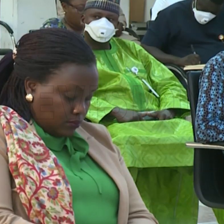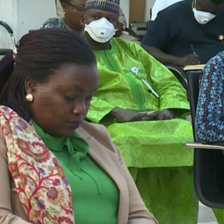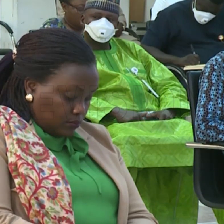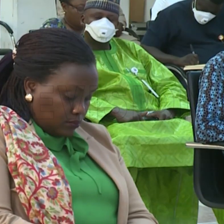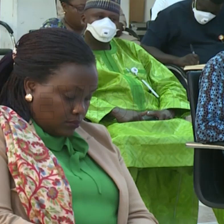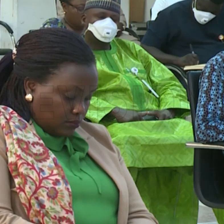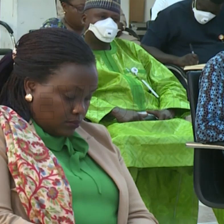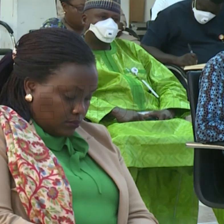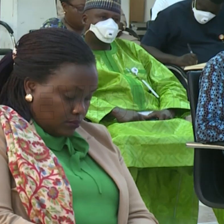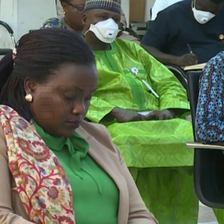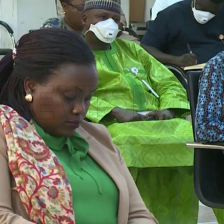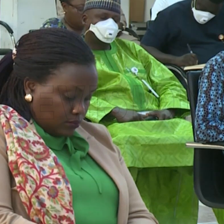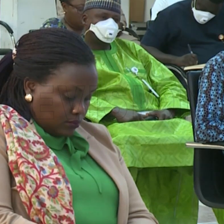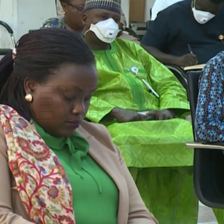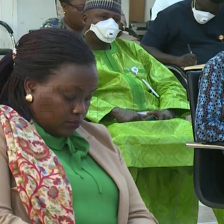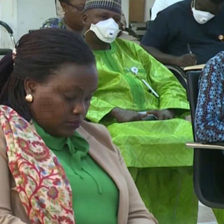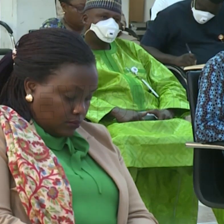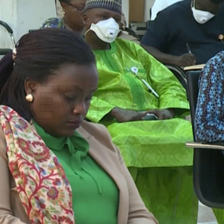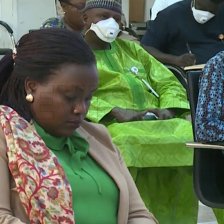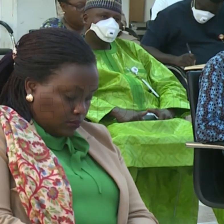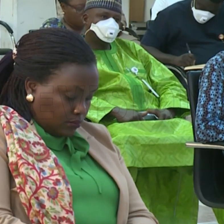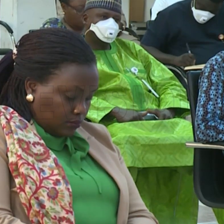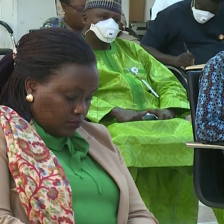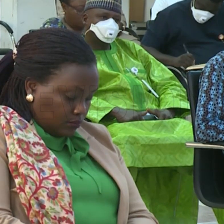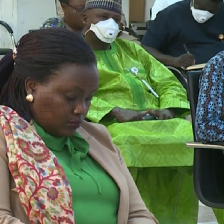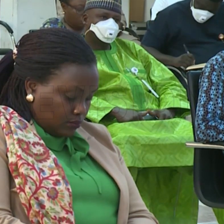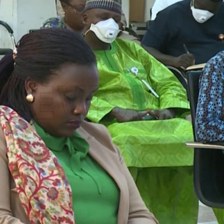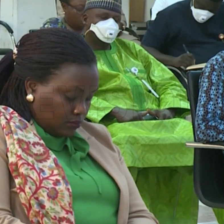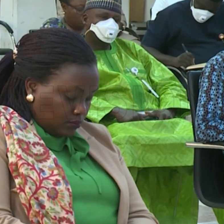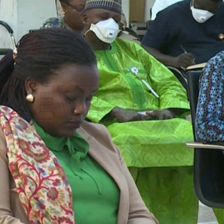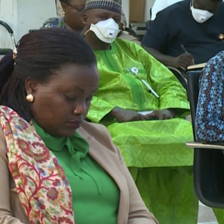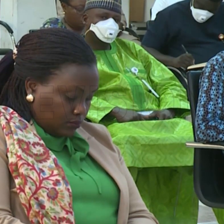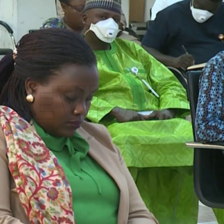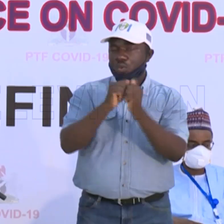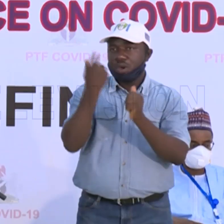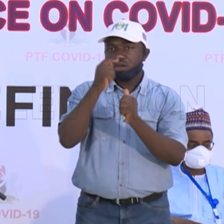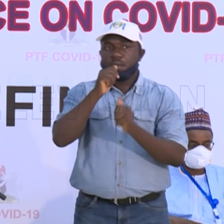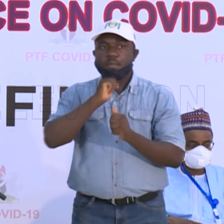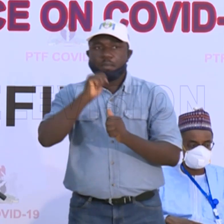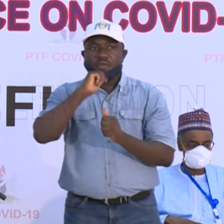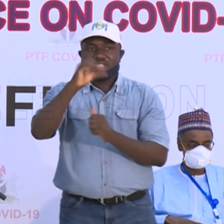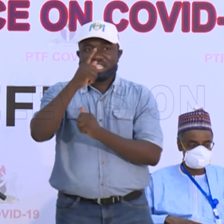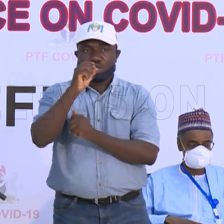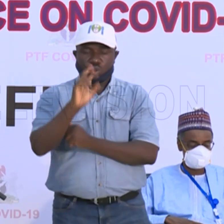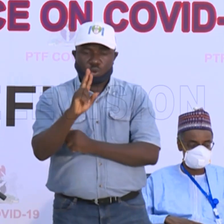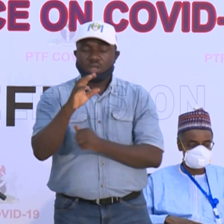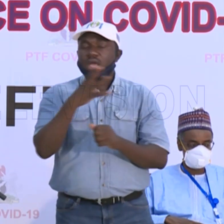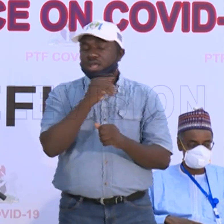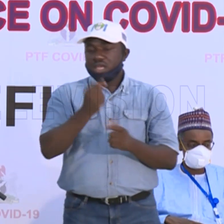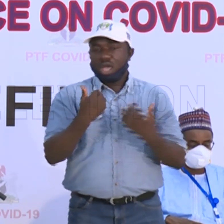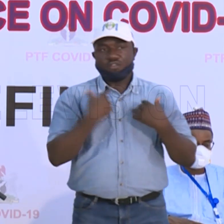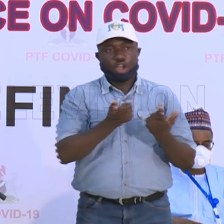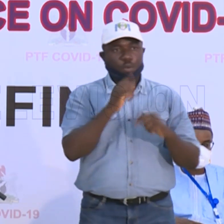to all of this, we have some exciting proposals that we're walking through with the private sector. The private sector has really come on board